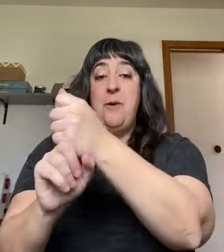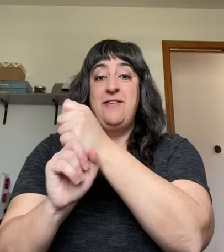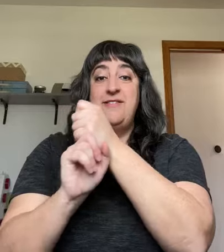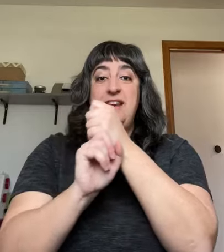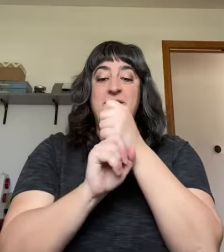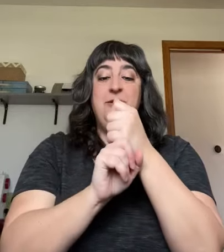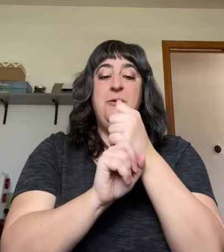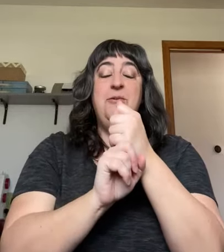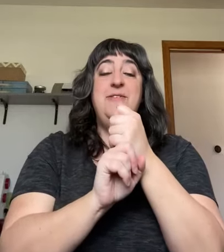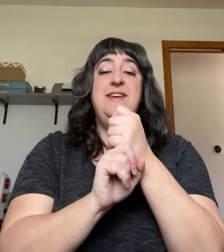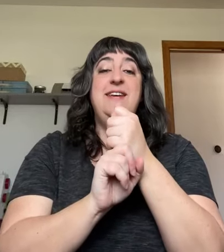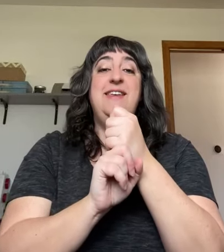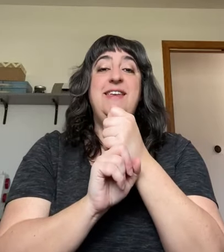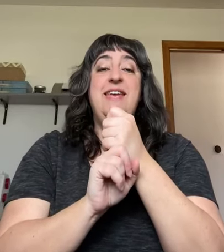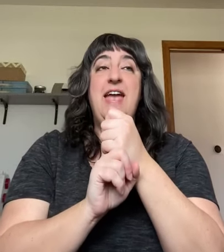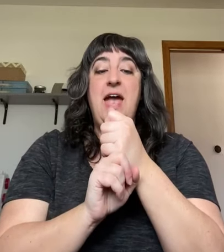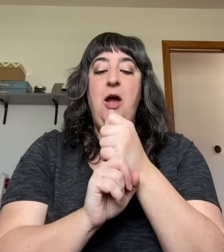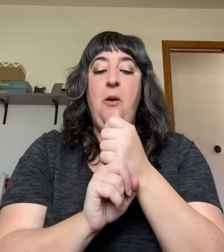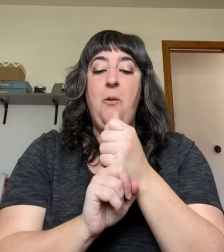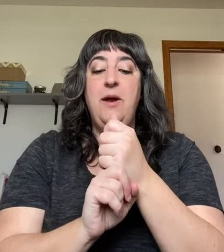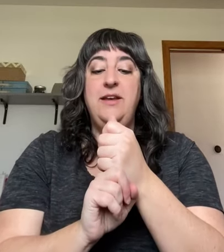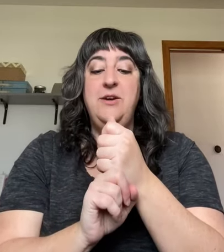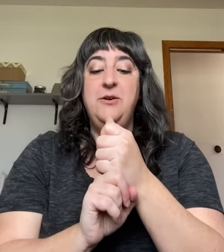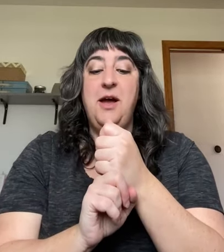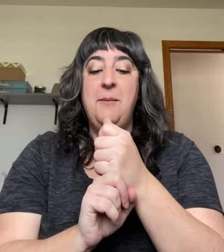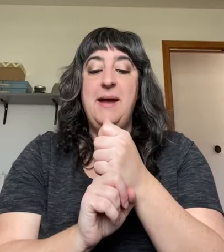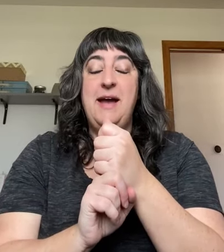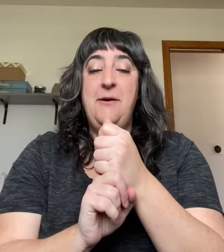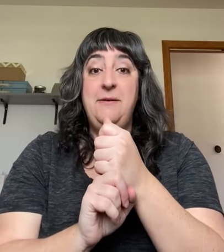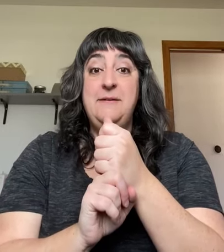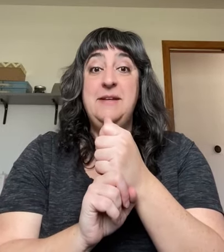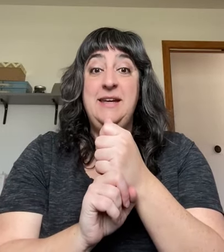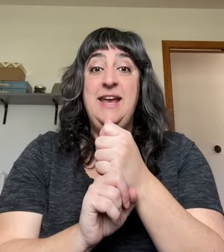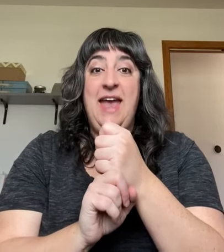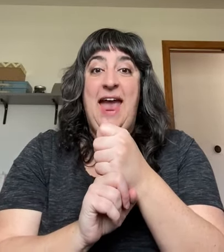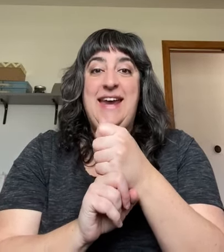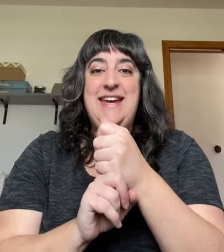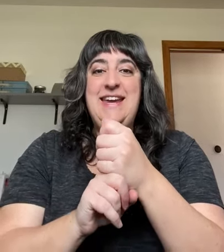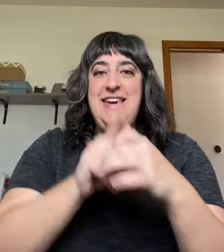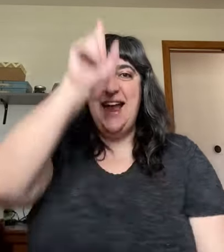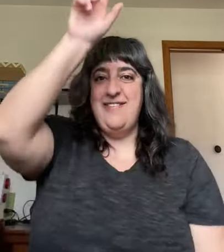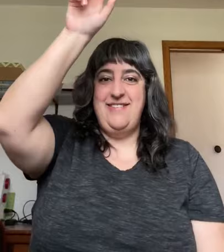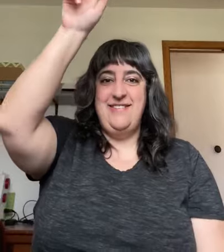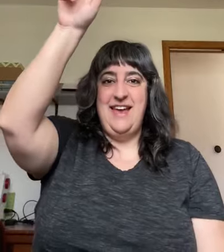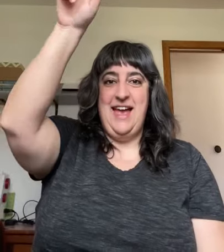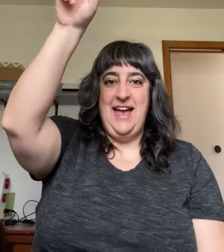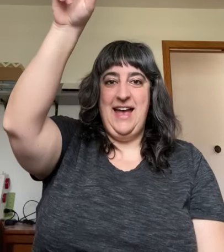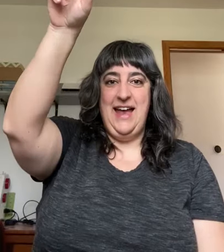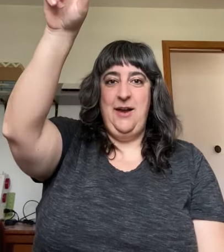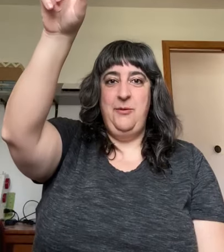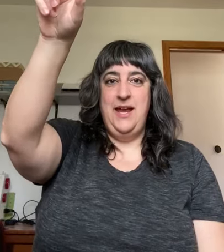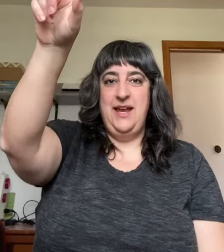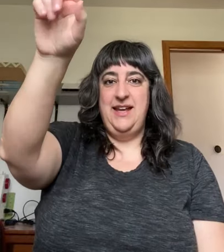resting so still. Will you come out? Yes, I will.